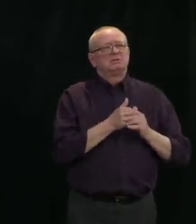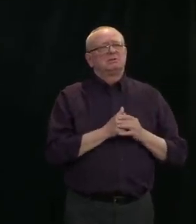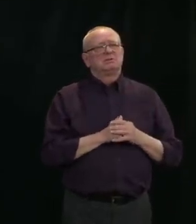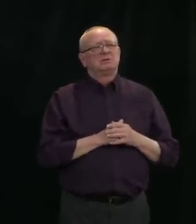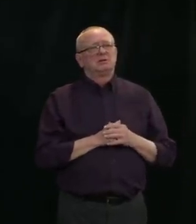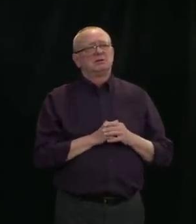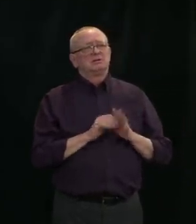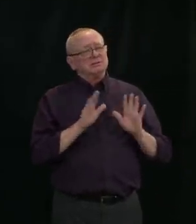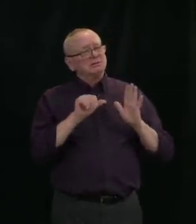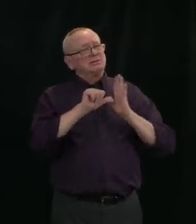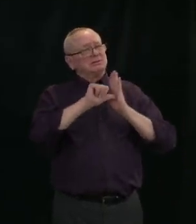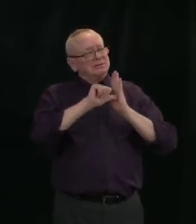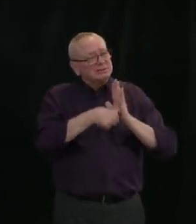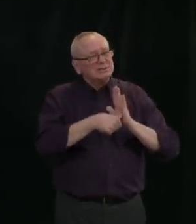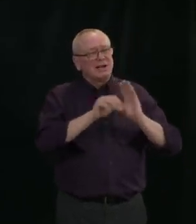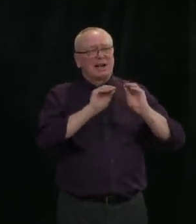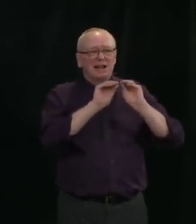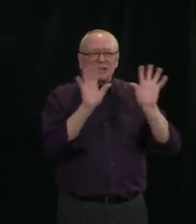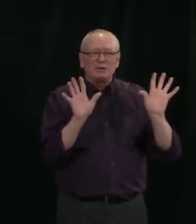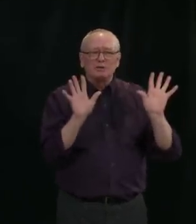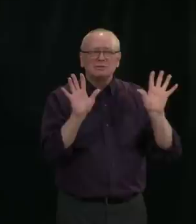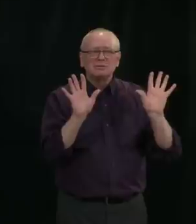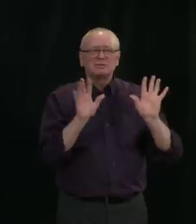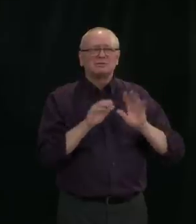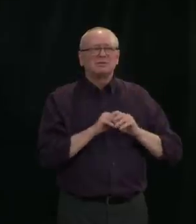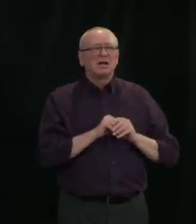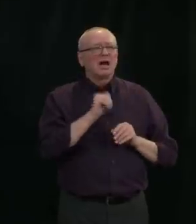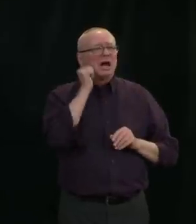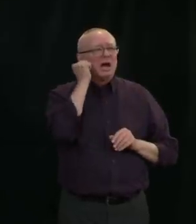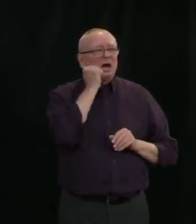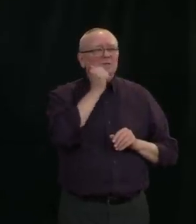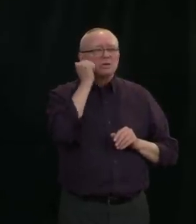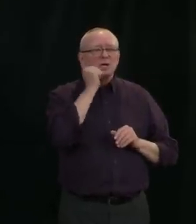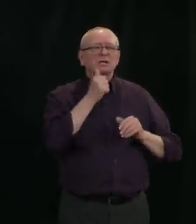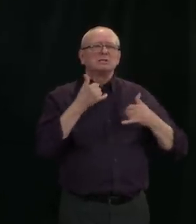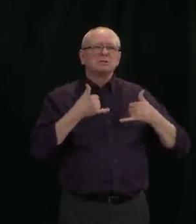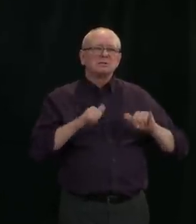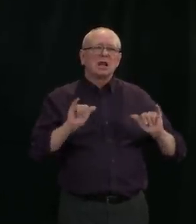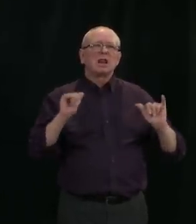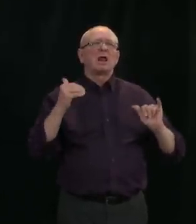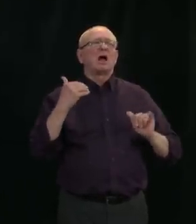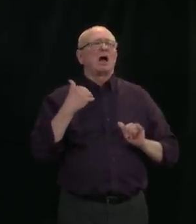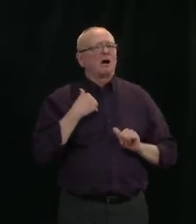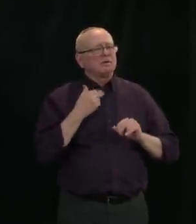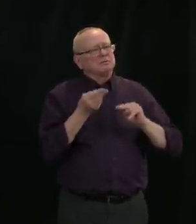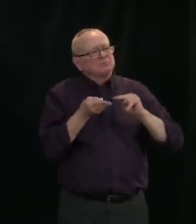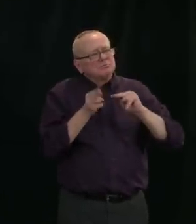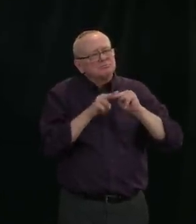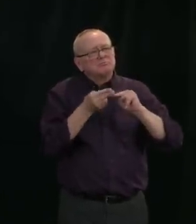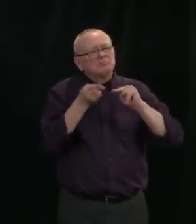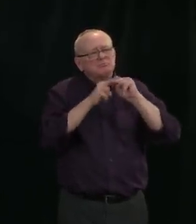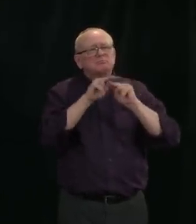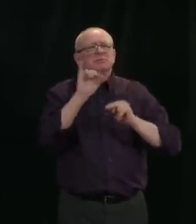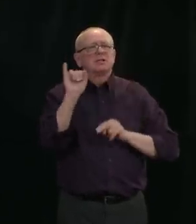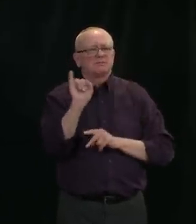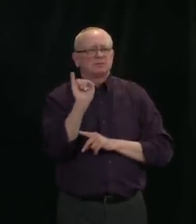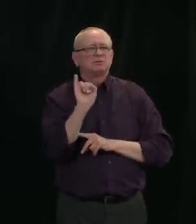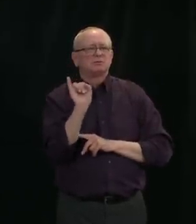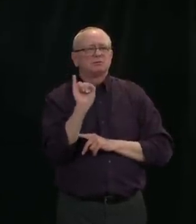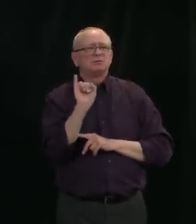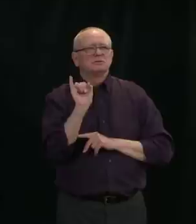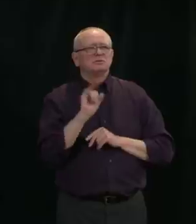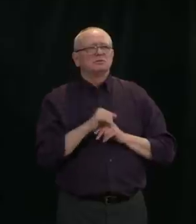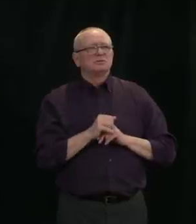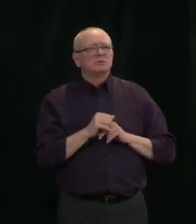be clear, we continue to see ongoing new infections, but the sudden increase we have seen recently represents the date